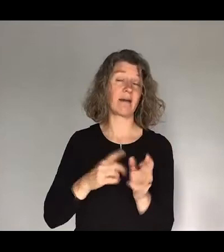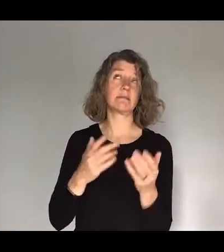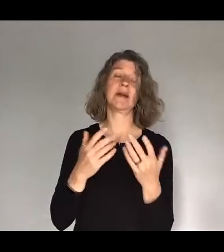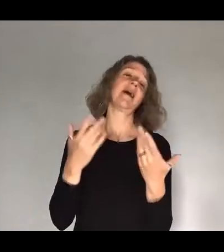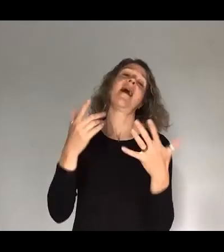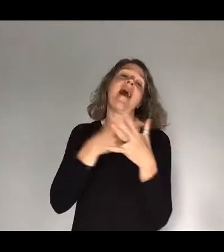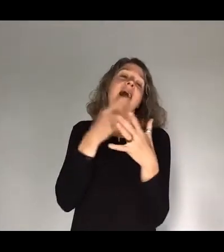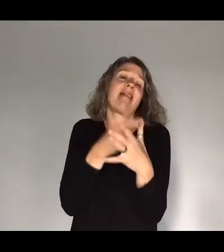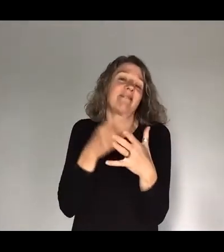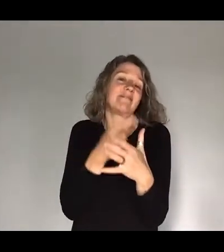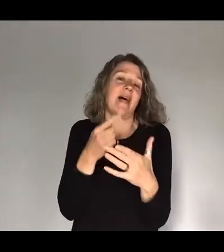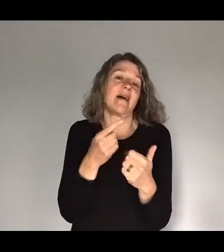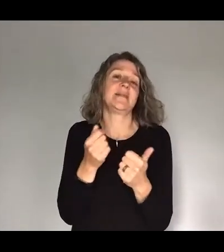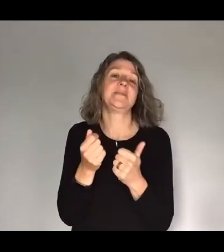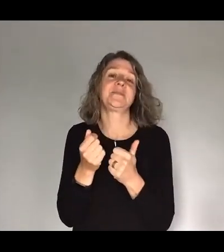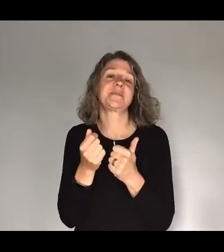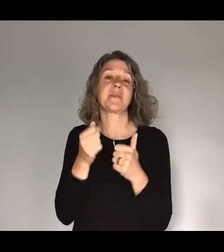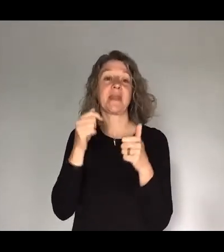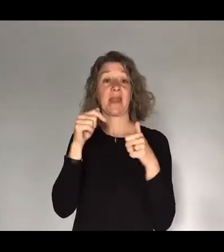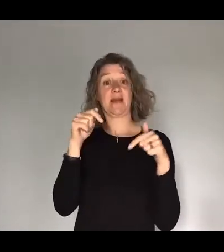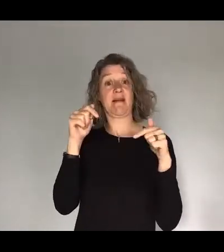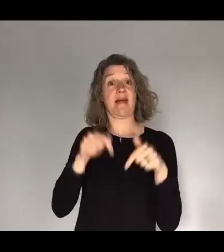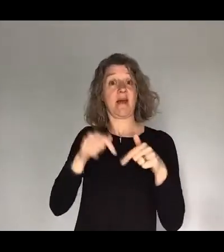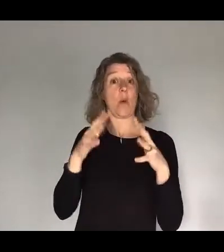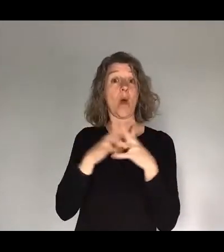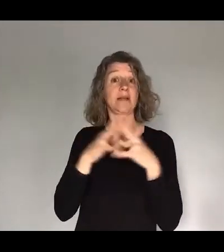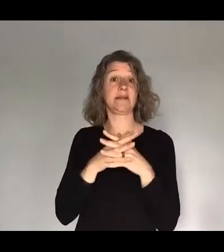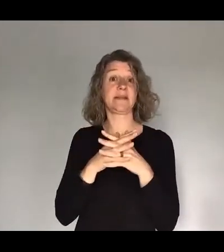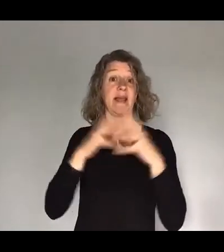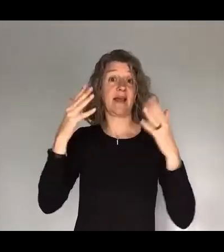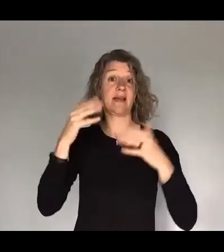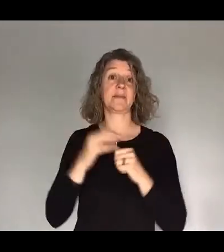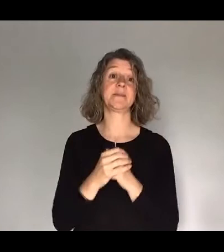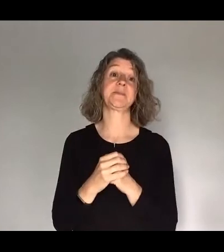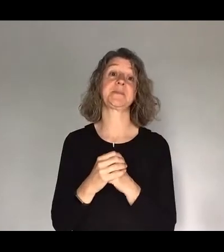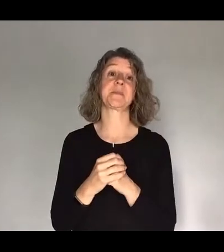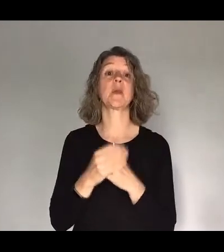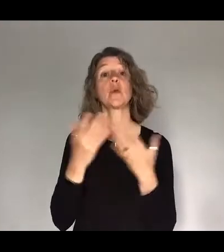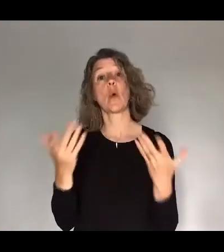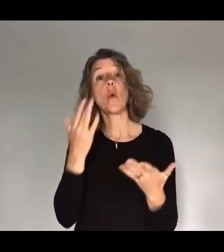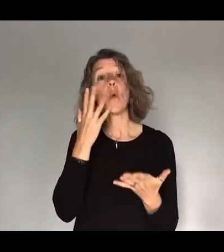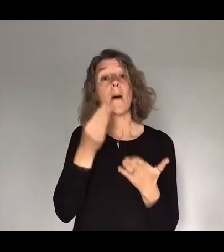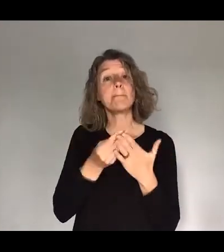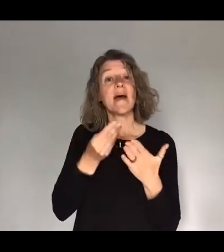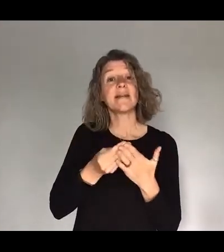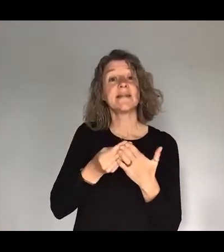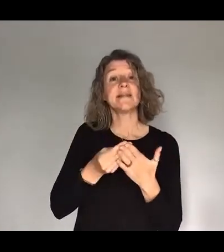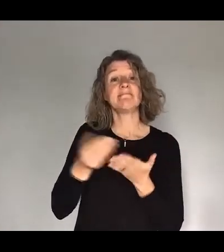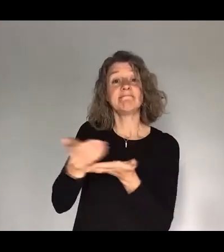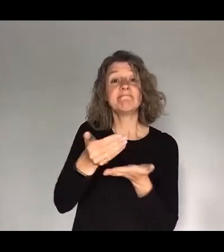this Wednesday evening here in the church for Alpha. So as we take up our offering, take a look at this to